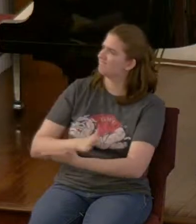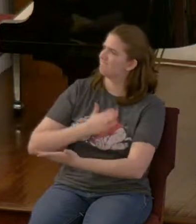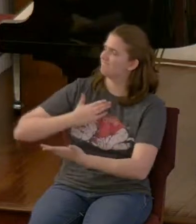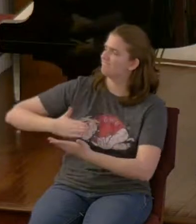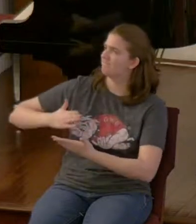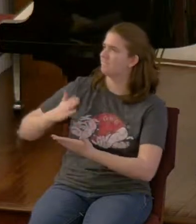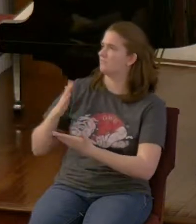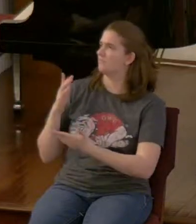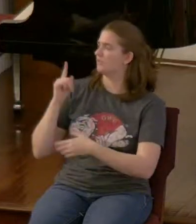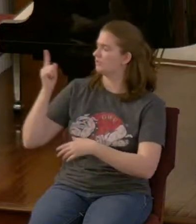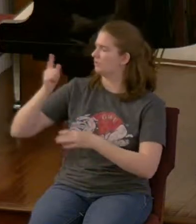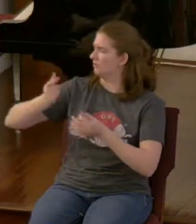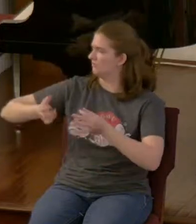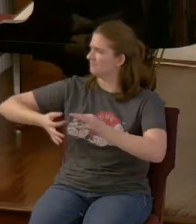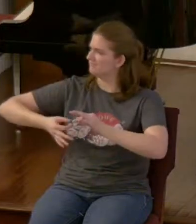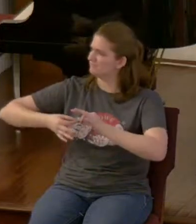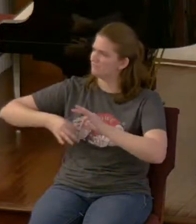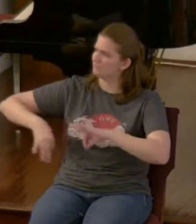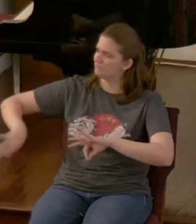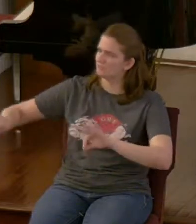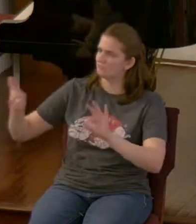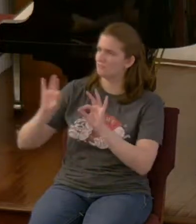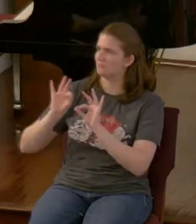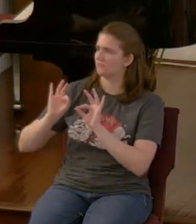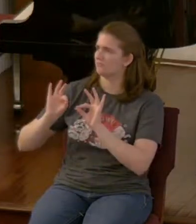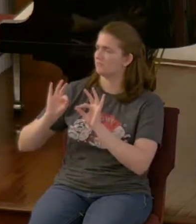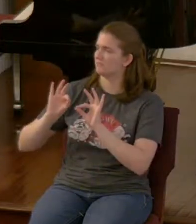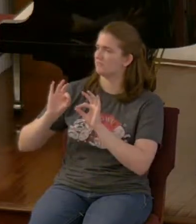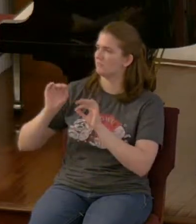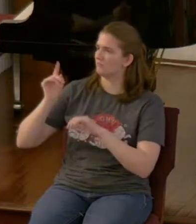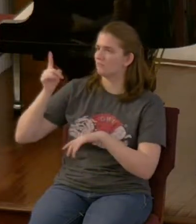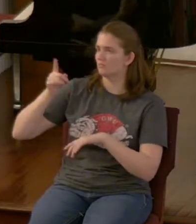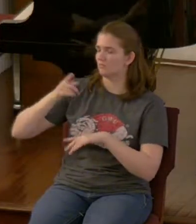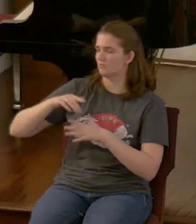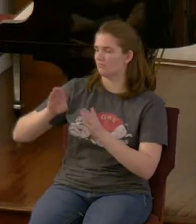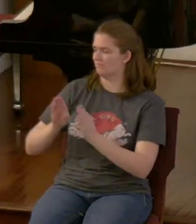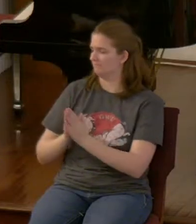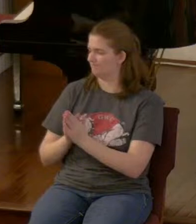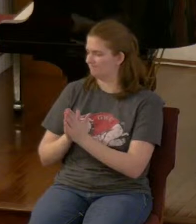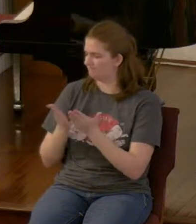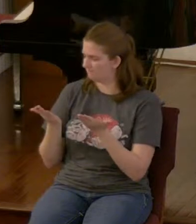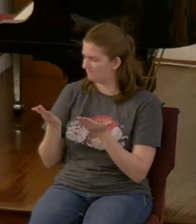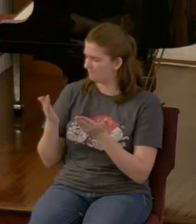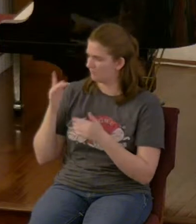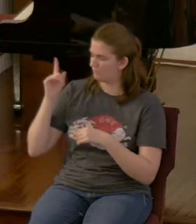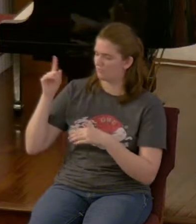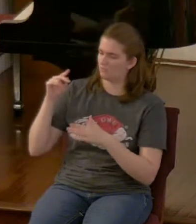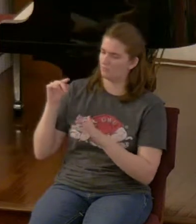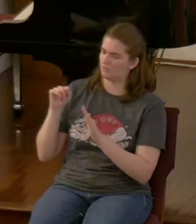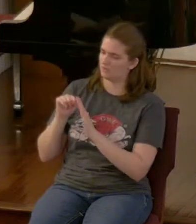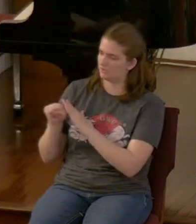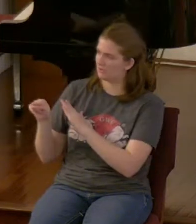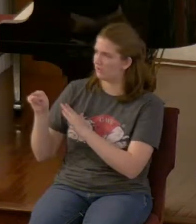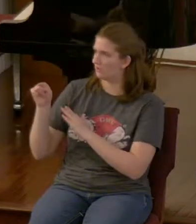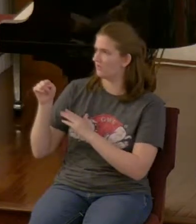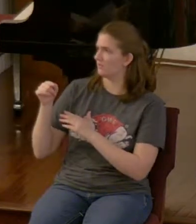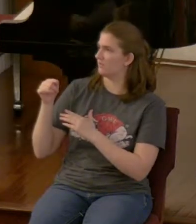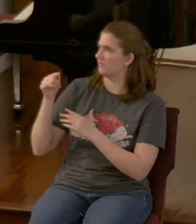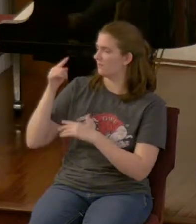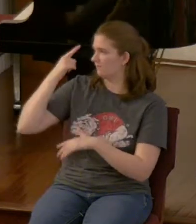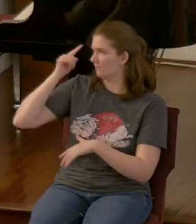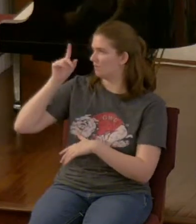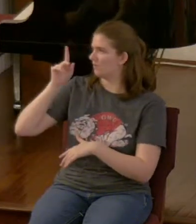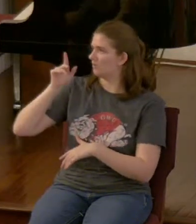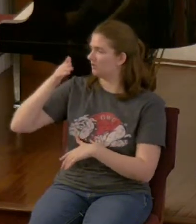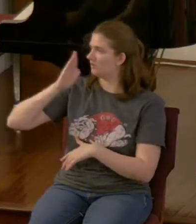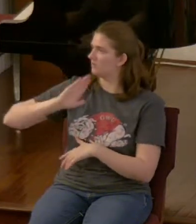of you are you who take the book and break its seals for you were slain and purchased for God with your blood men from